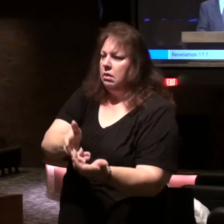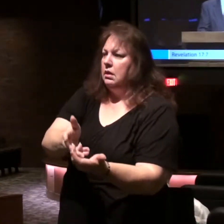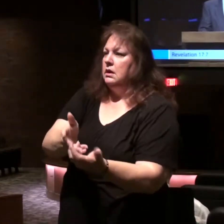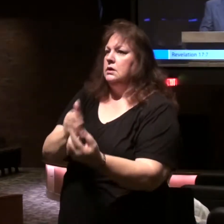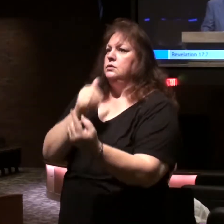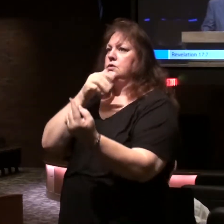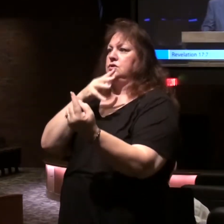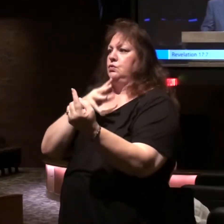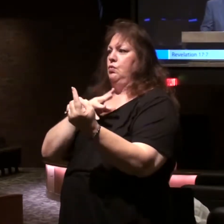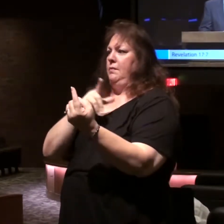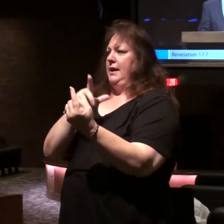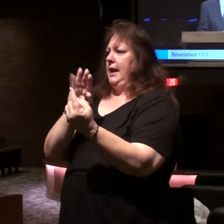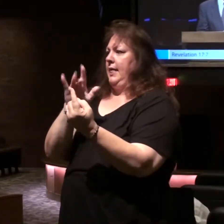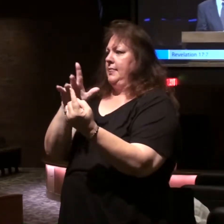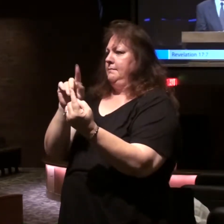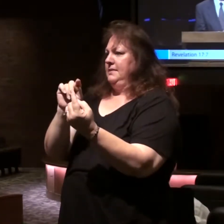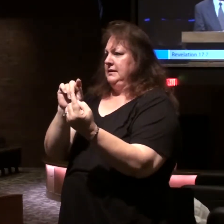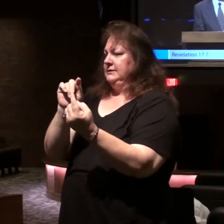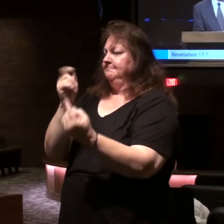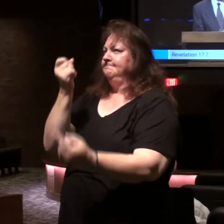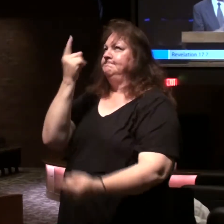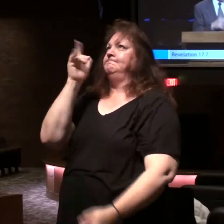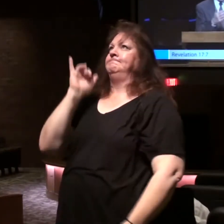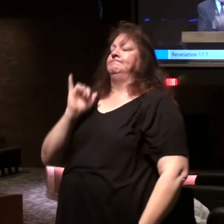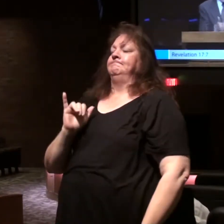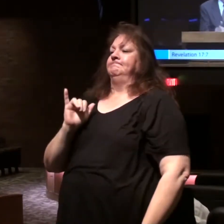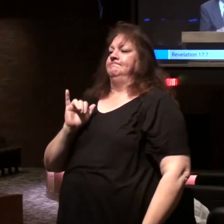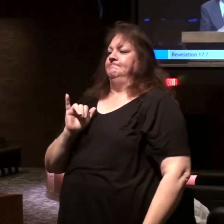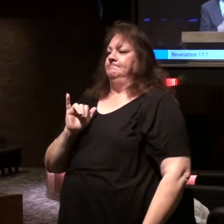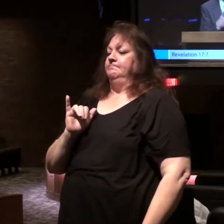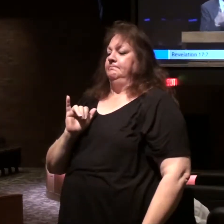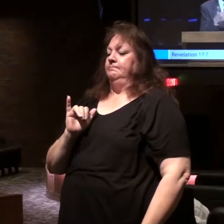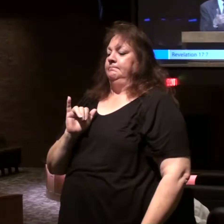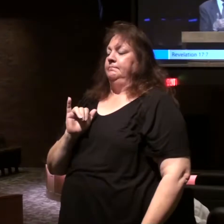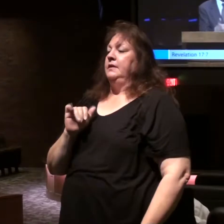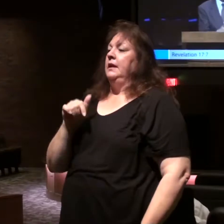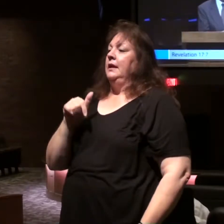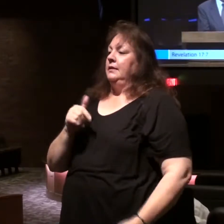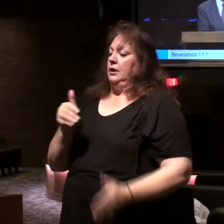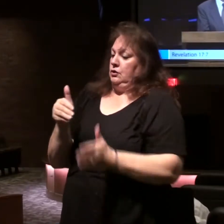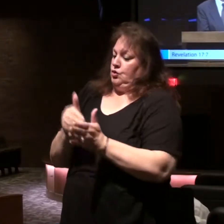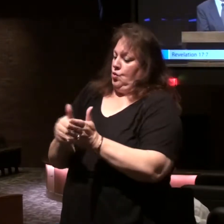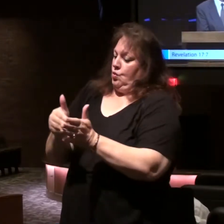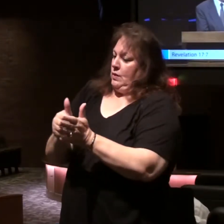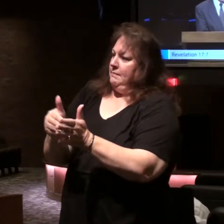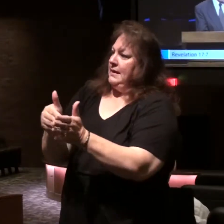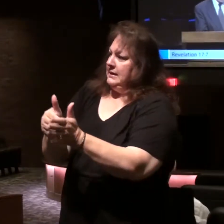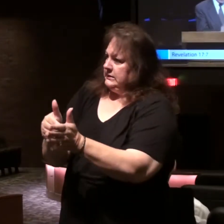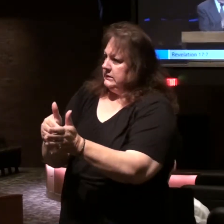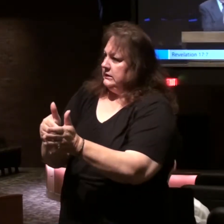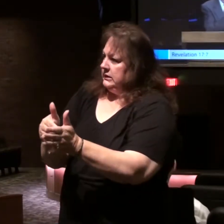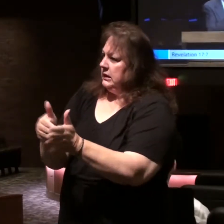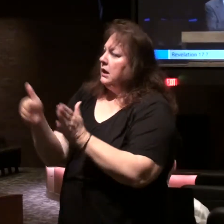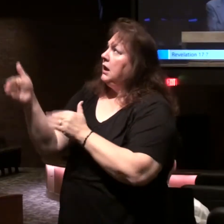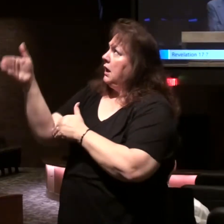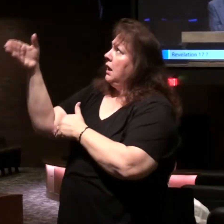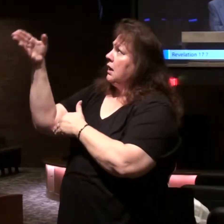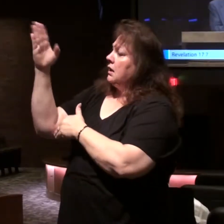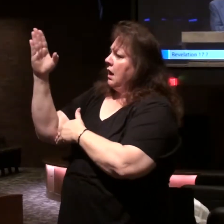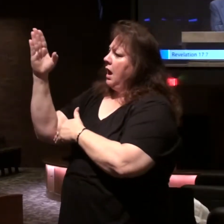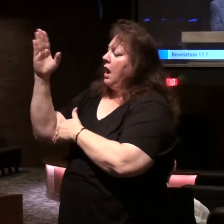And give clarity to it. And we're going to have repeat. What God does is,